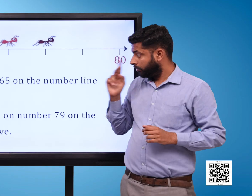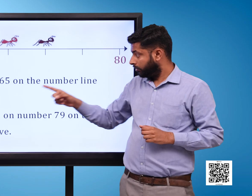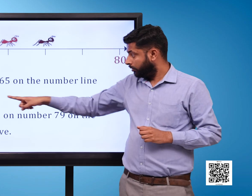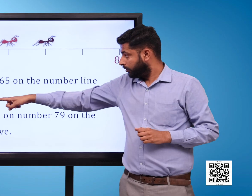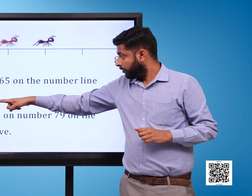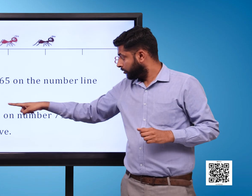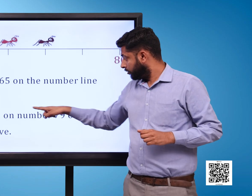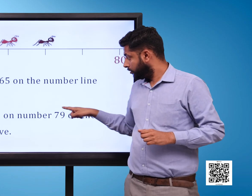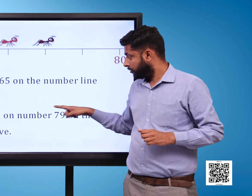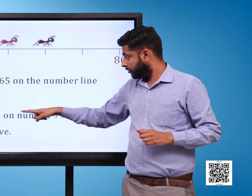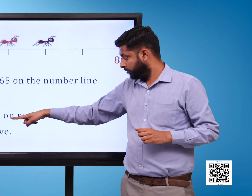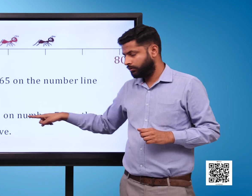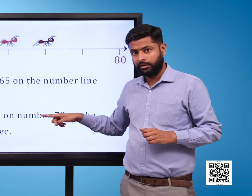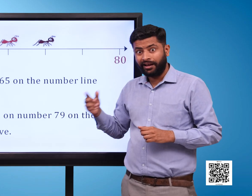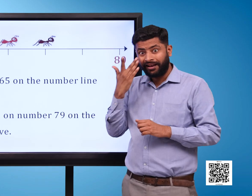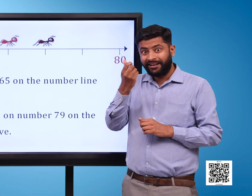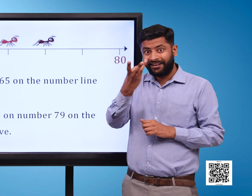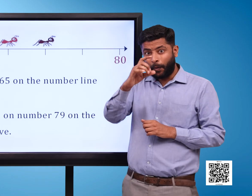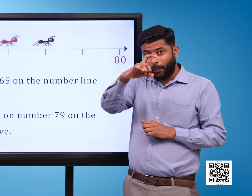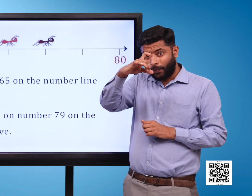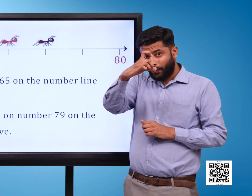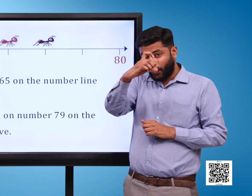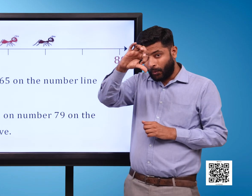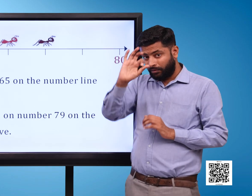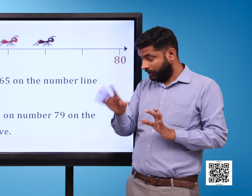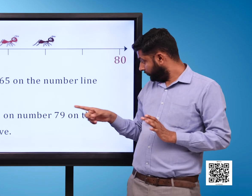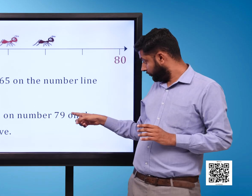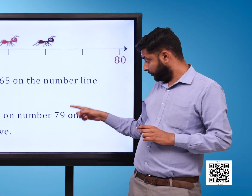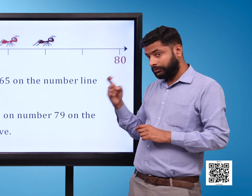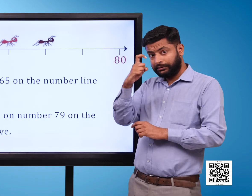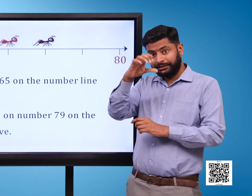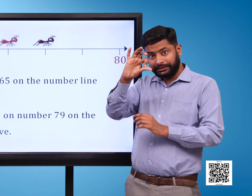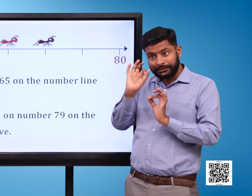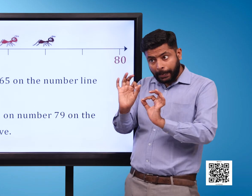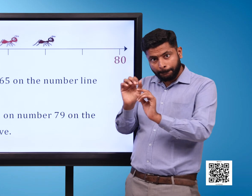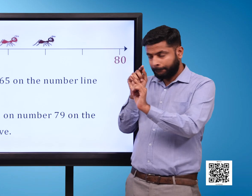Draw a sugar cube On number 79 On the number line shown